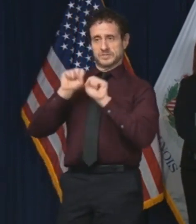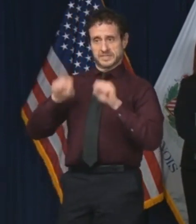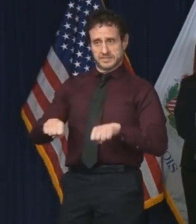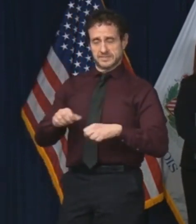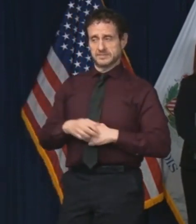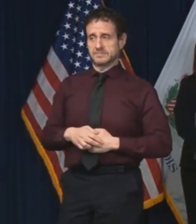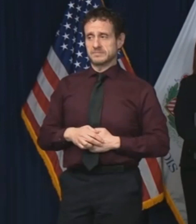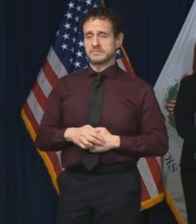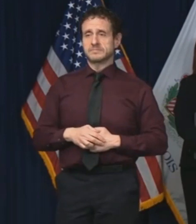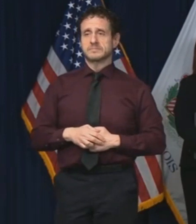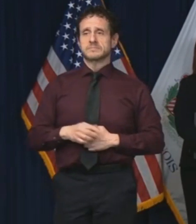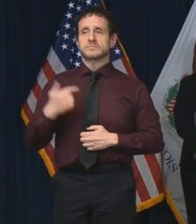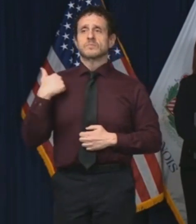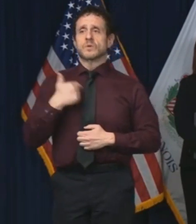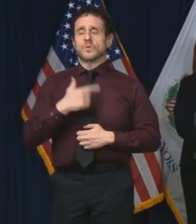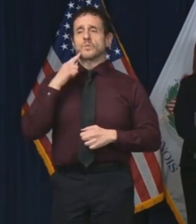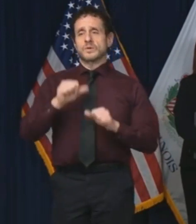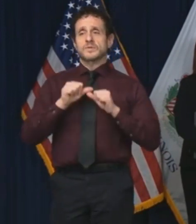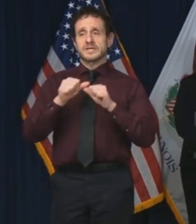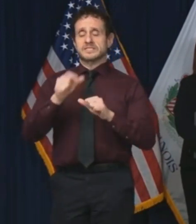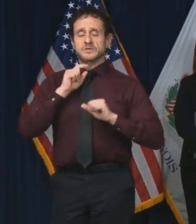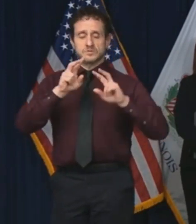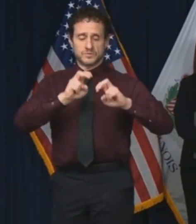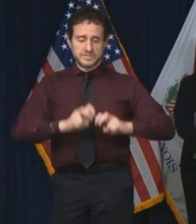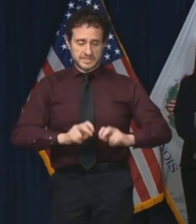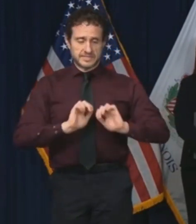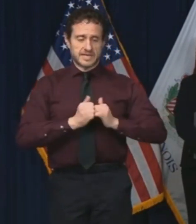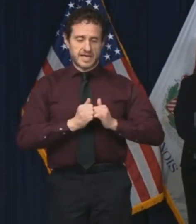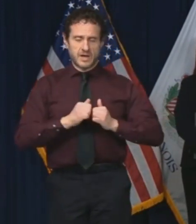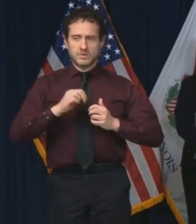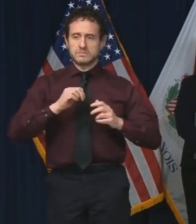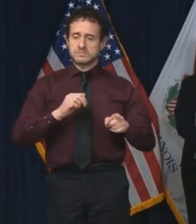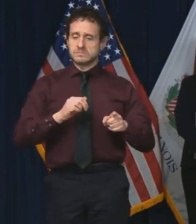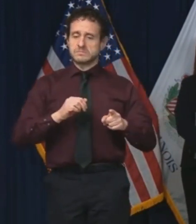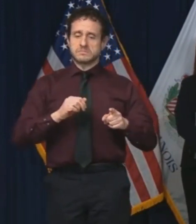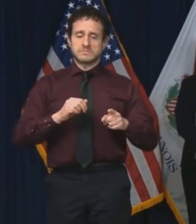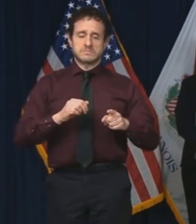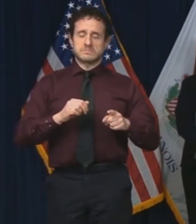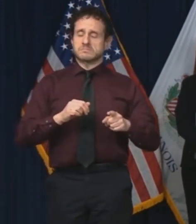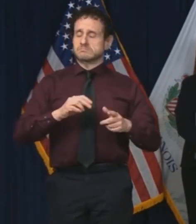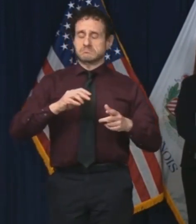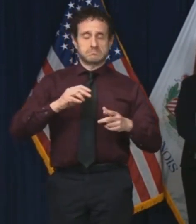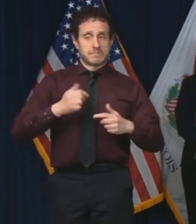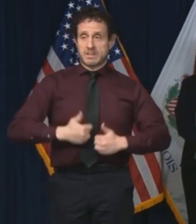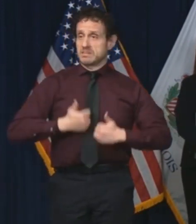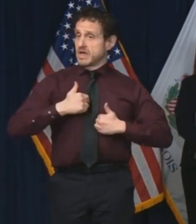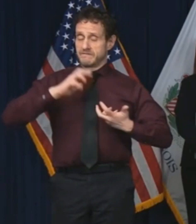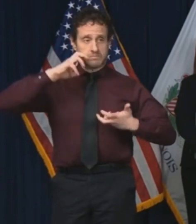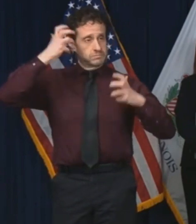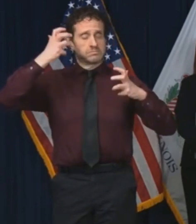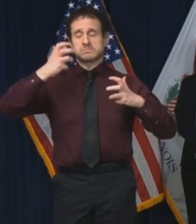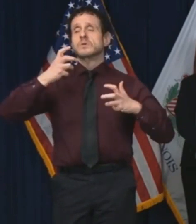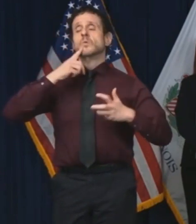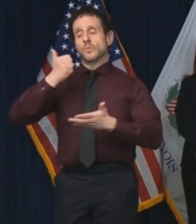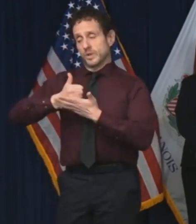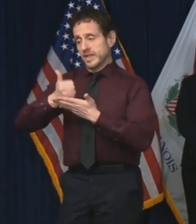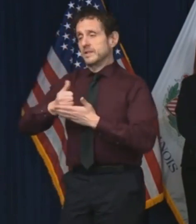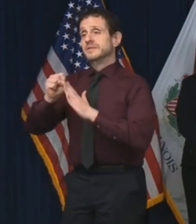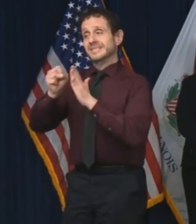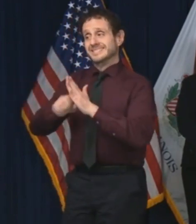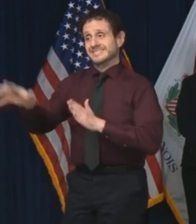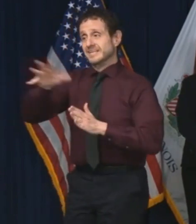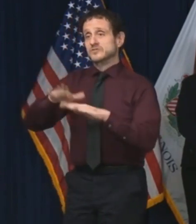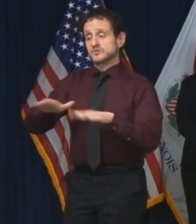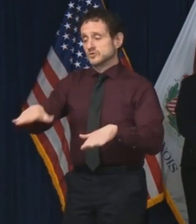as a society, we will continue to assess how these disruptions bring new threats to the well-being of our state's children.